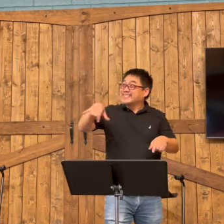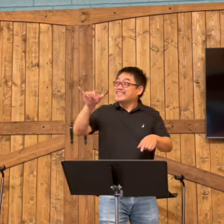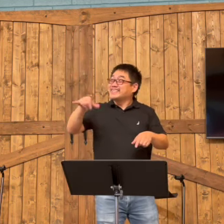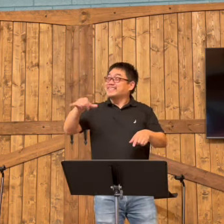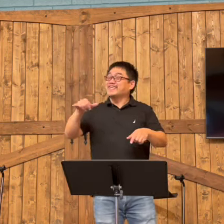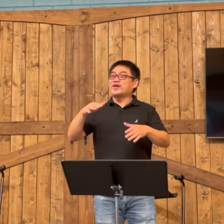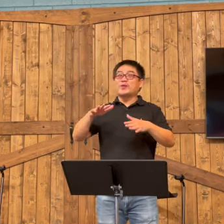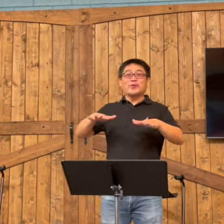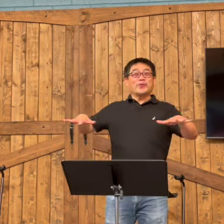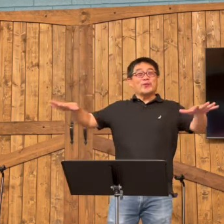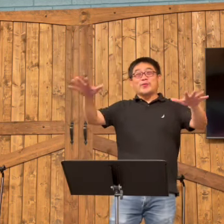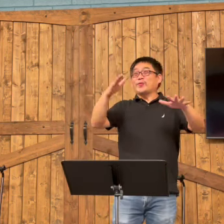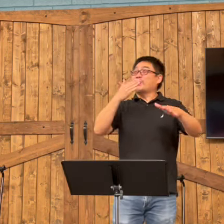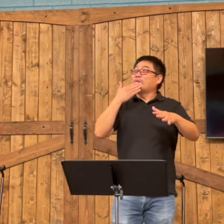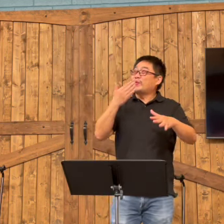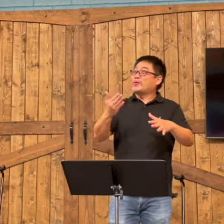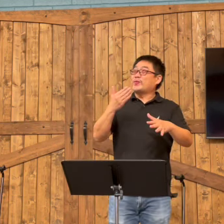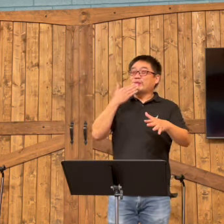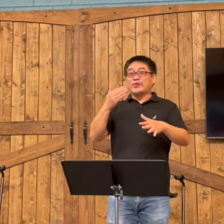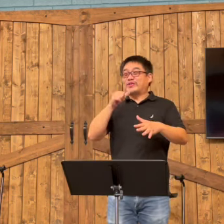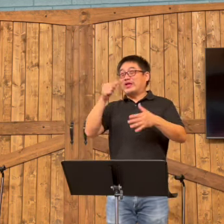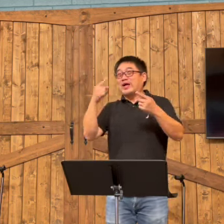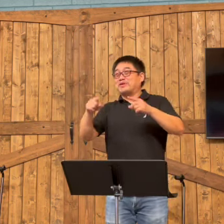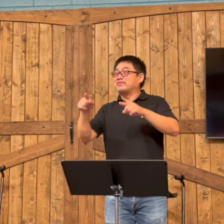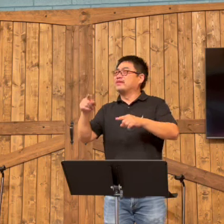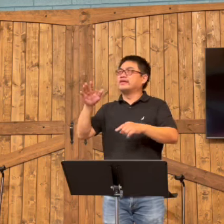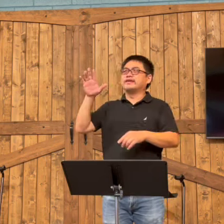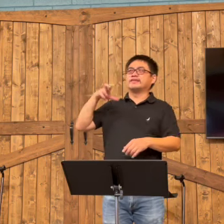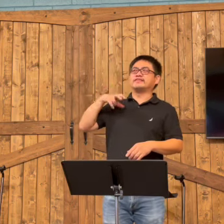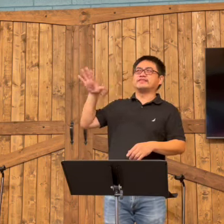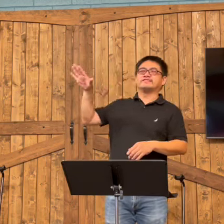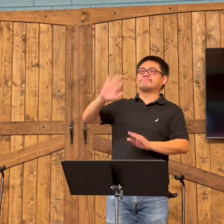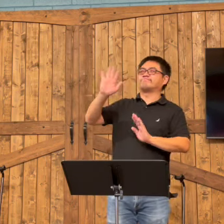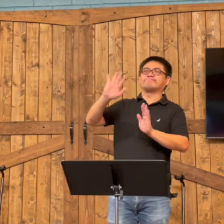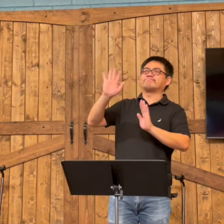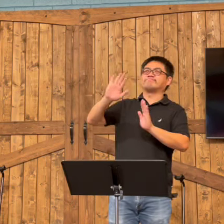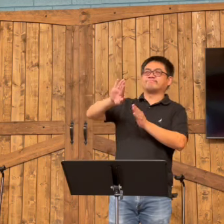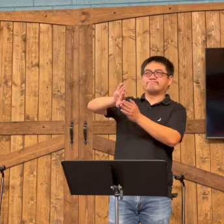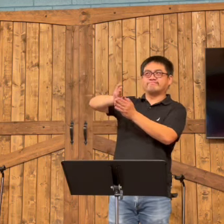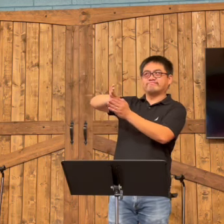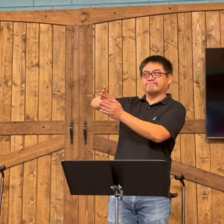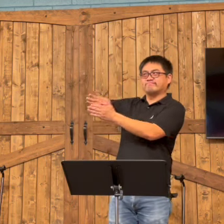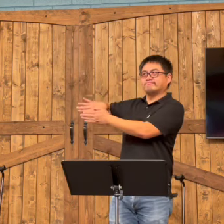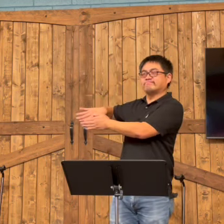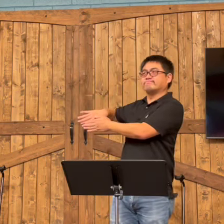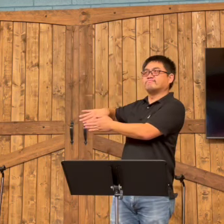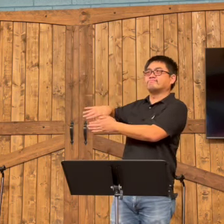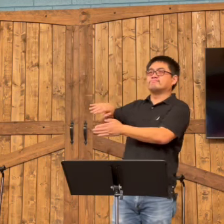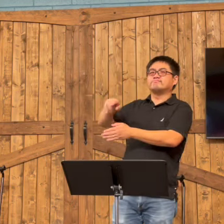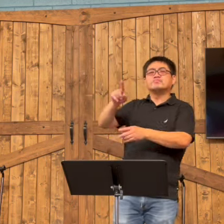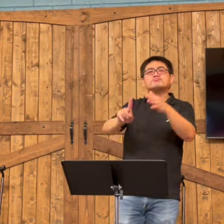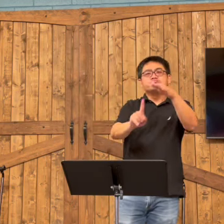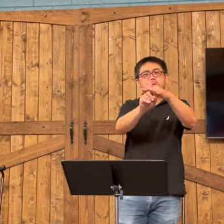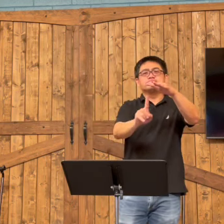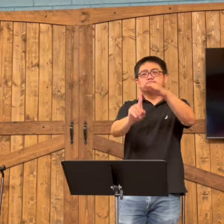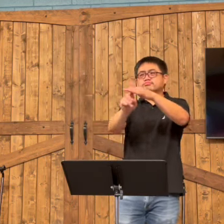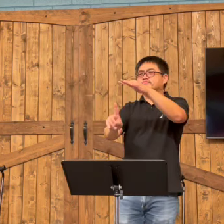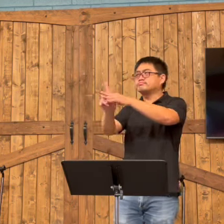That you have given us peace. Sometimes the world has peace. But your peace is different. We need to separate that.